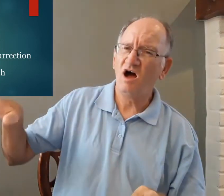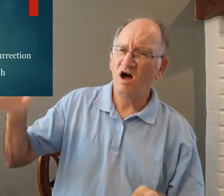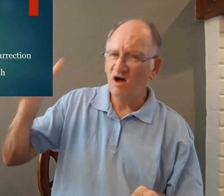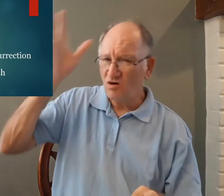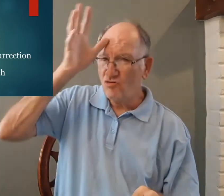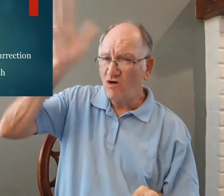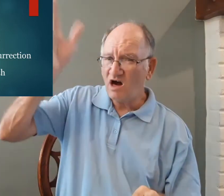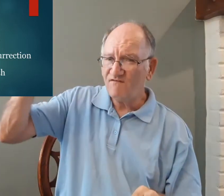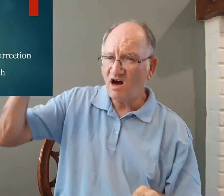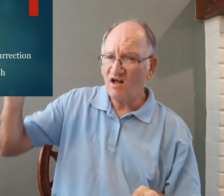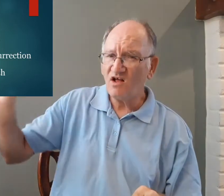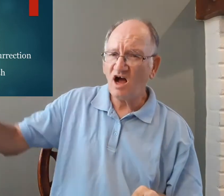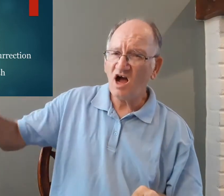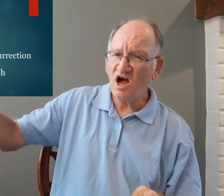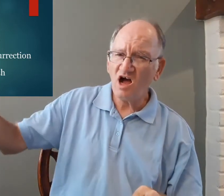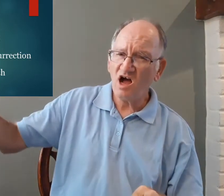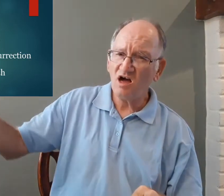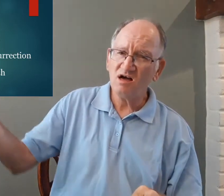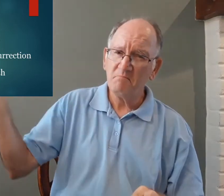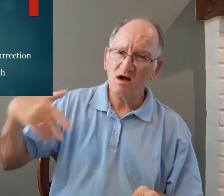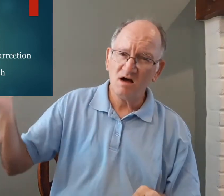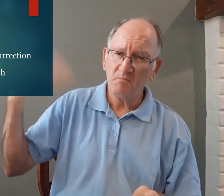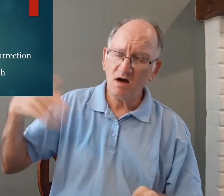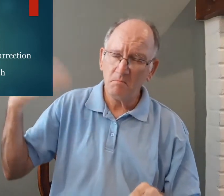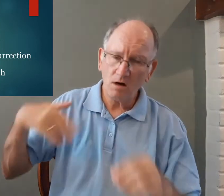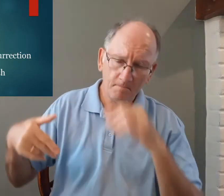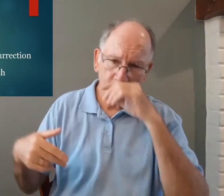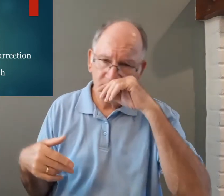so his grandson says hey grandfather come here come here